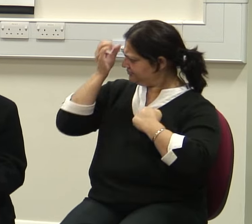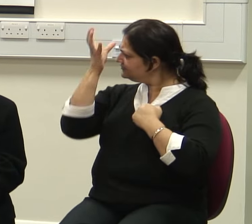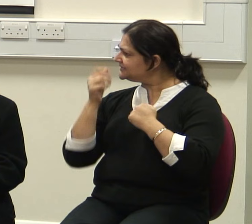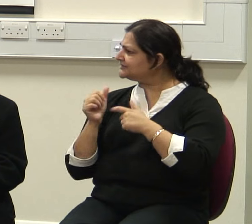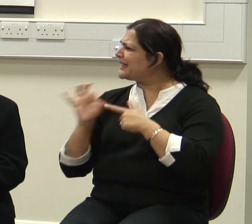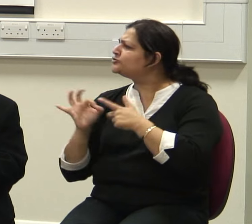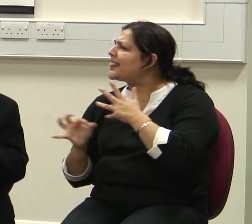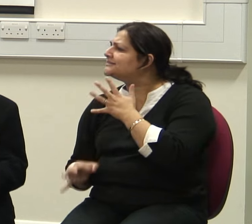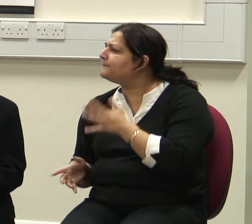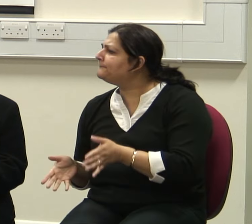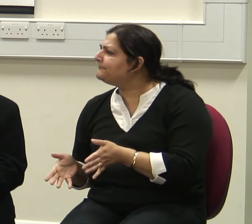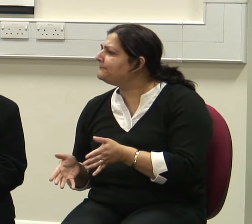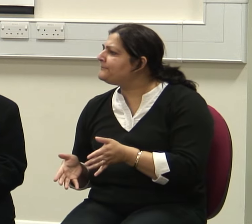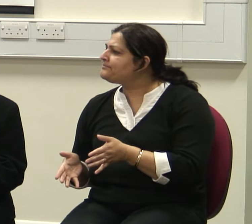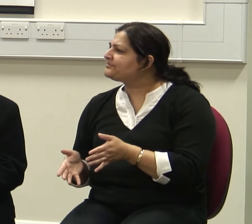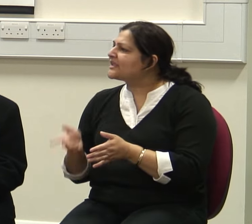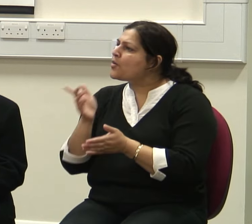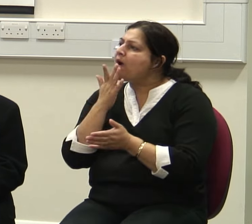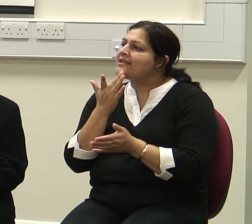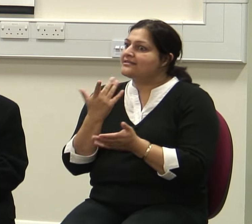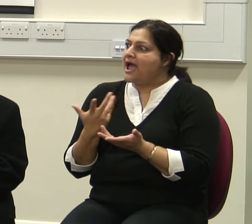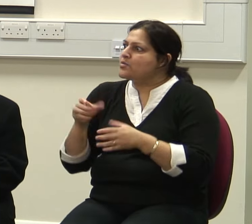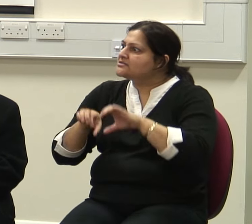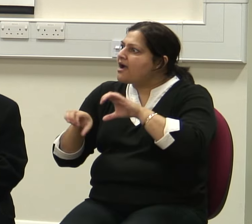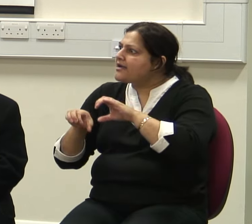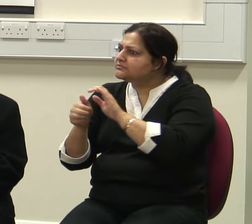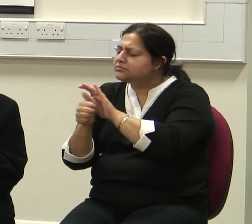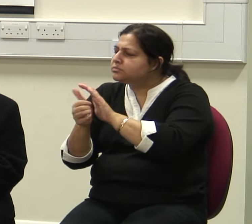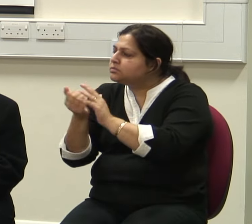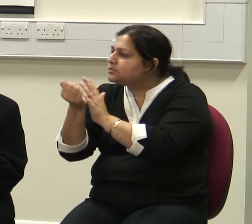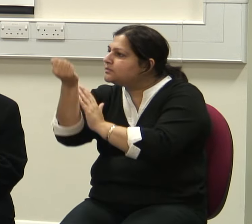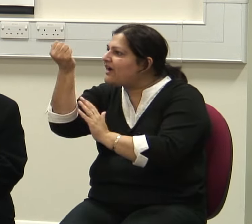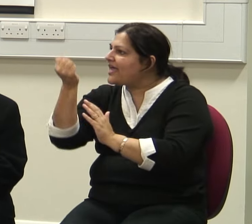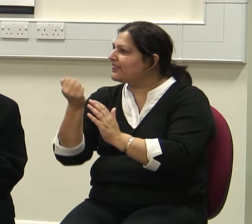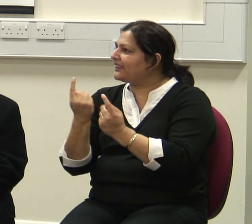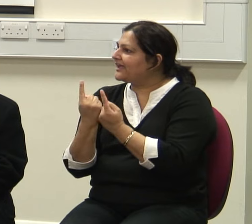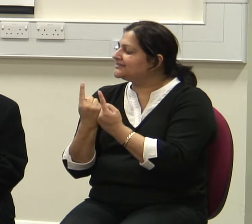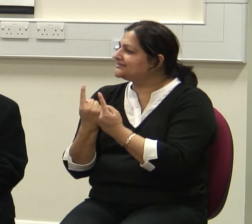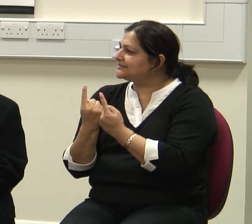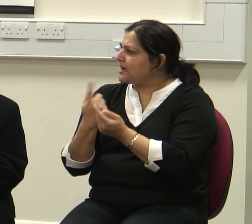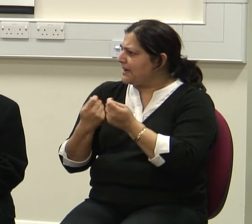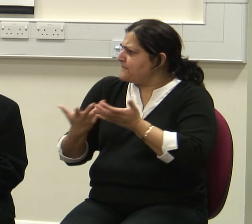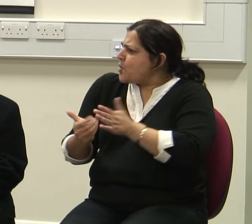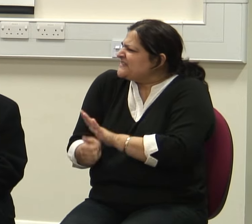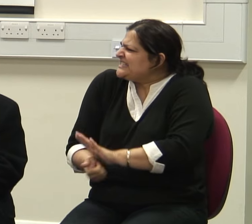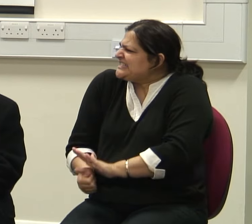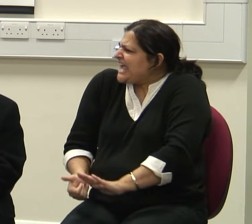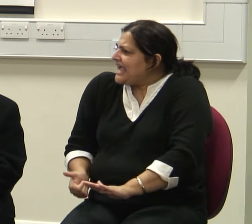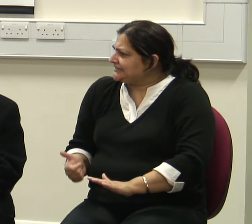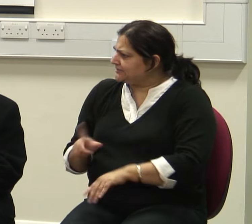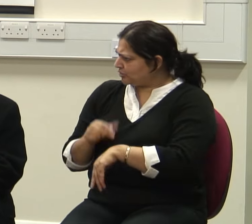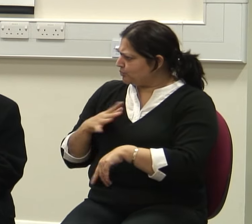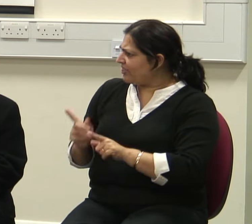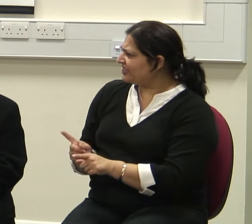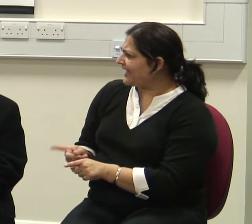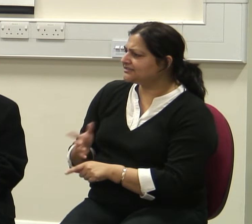science advances, the more complicated these things get. So, we are living in an age of double